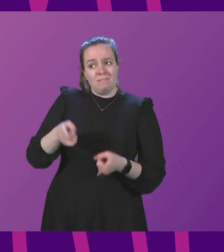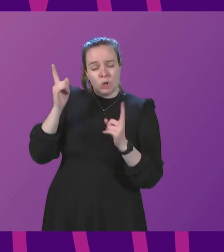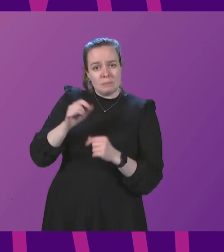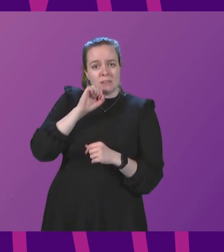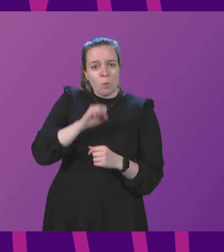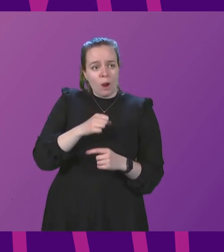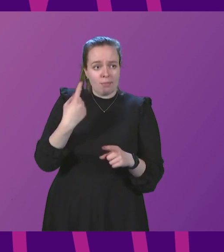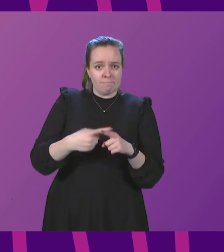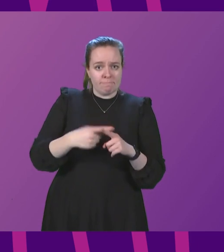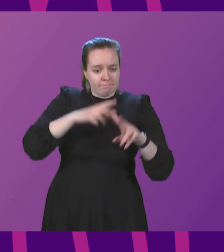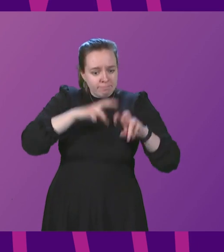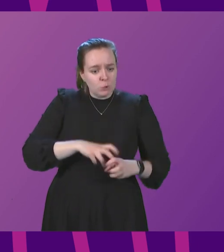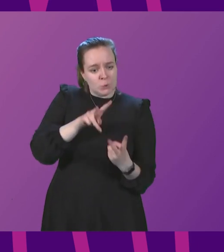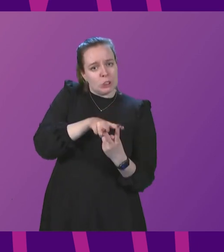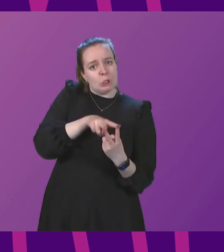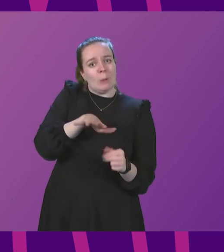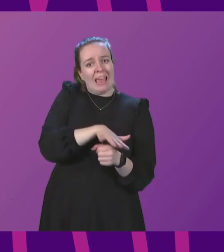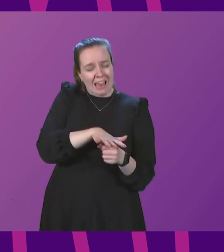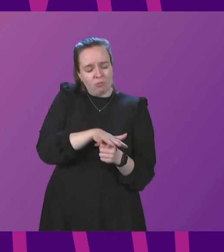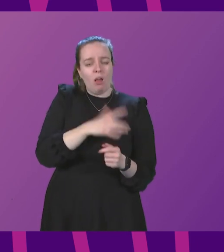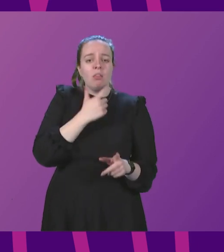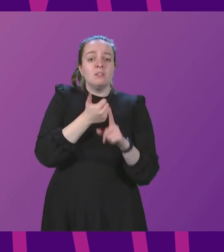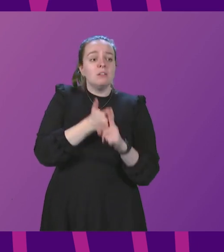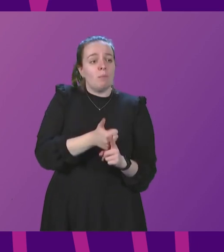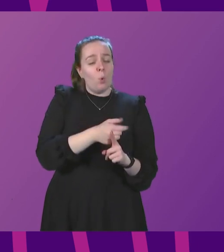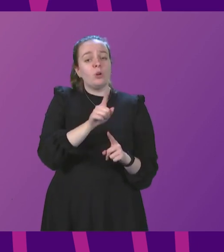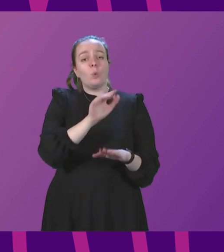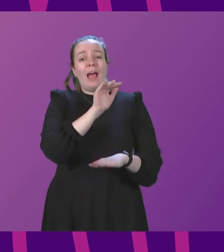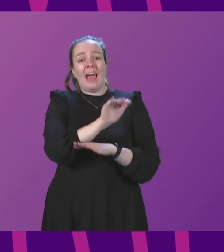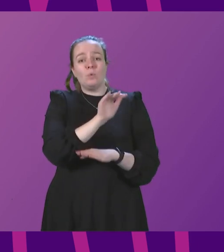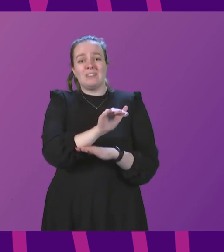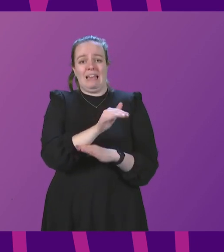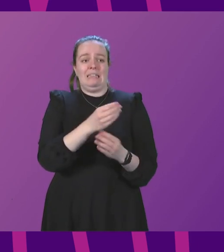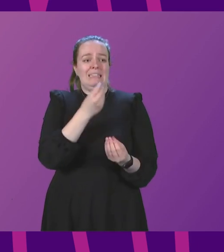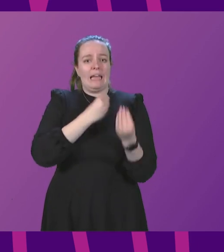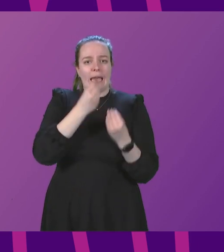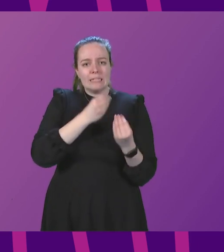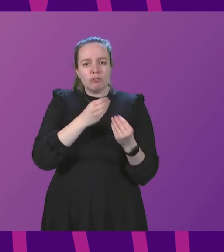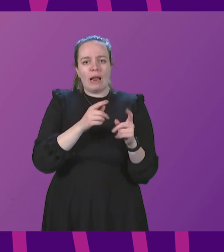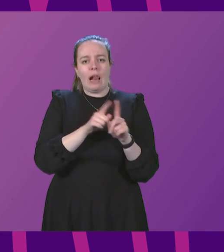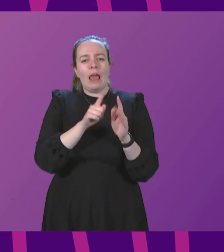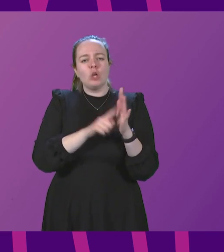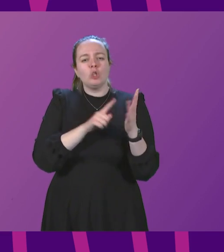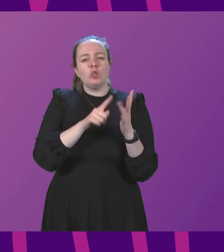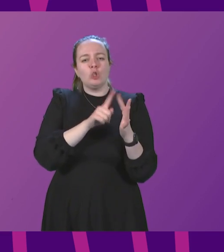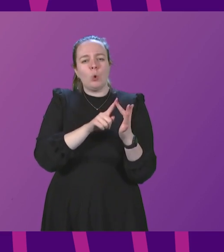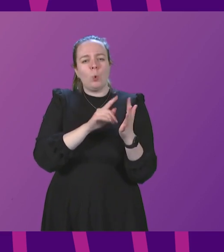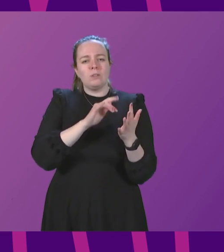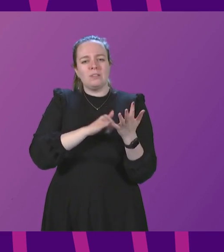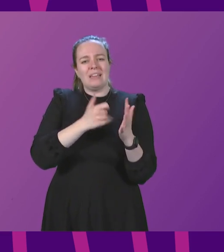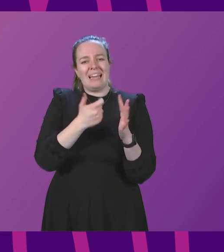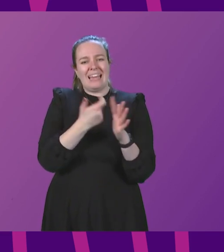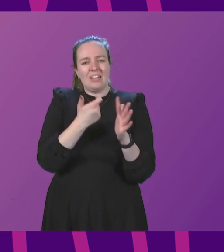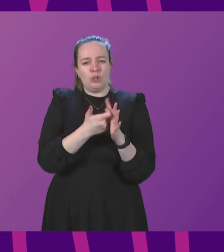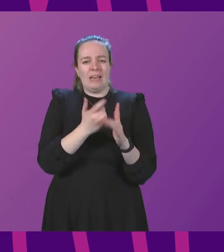therefore urgently look into these two areas the support given to outside catering operators such as Joe's Kitchen in East Lothian who